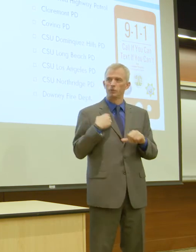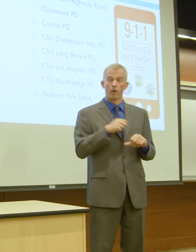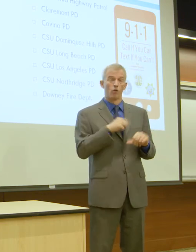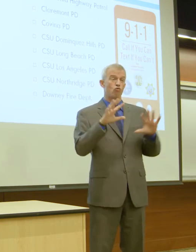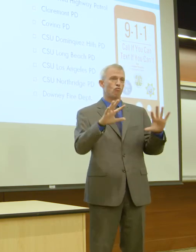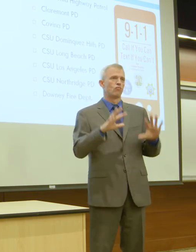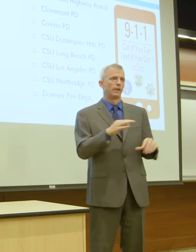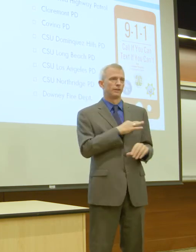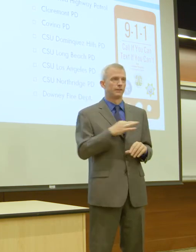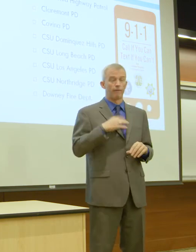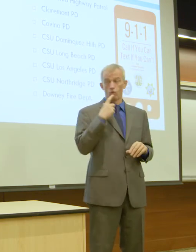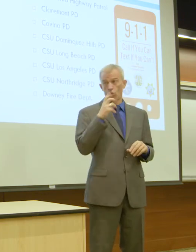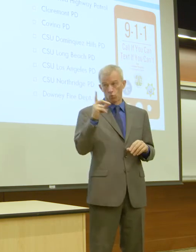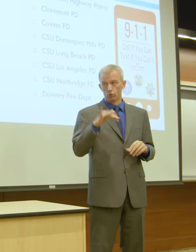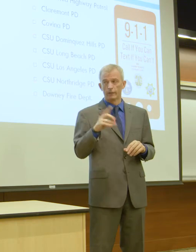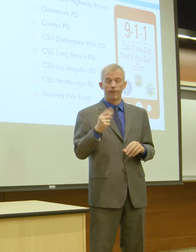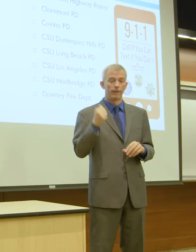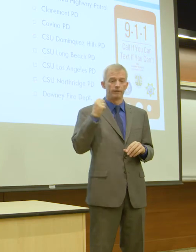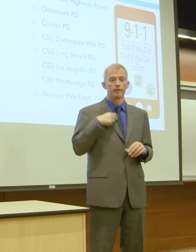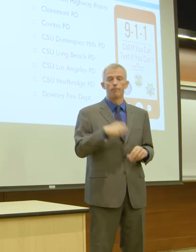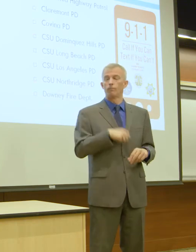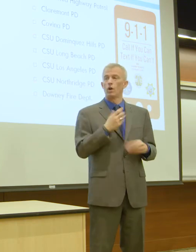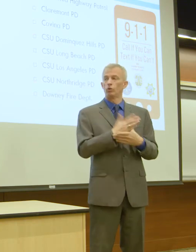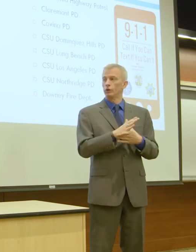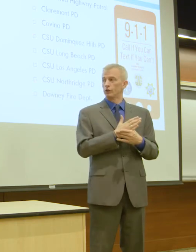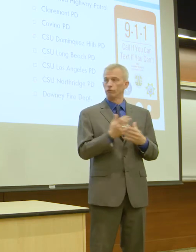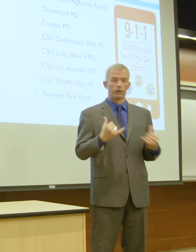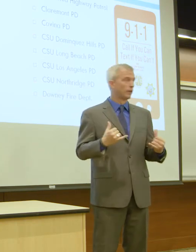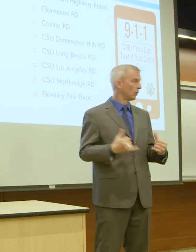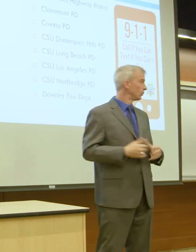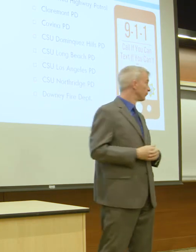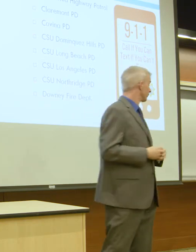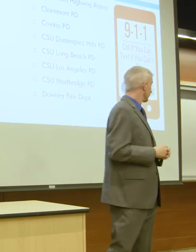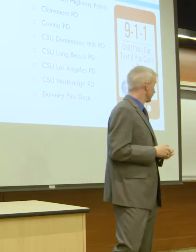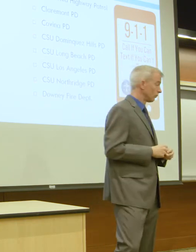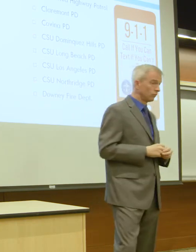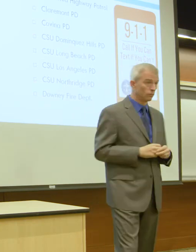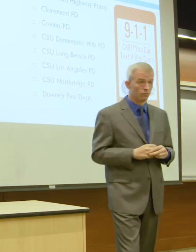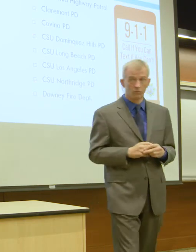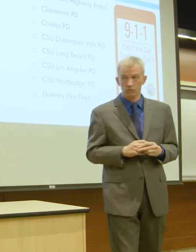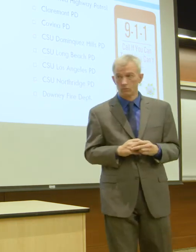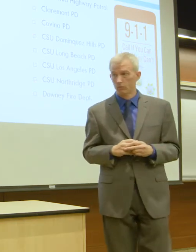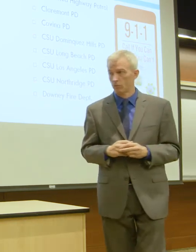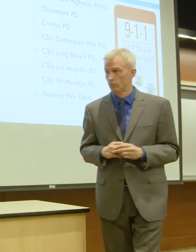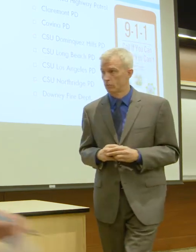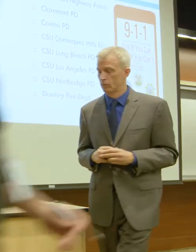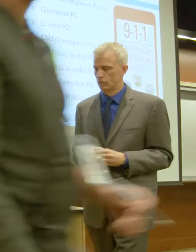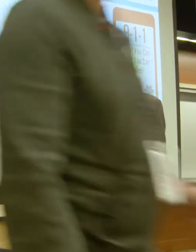did this, and I'm very proud to share that with you at this time. Thank you.